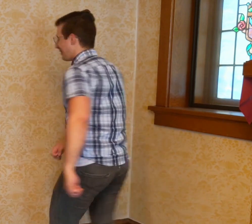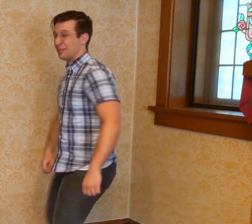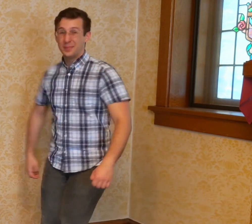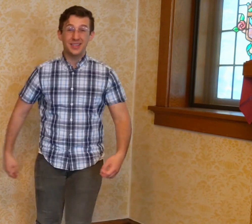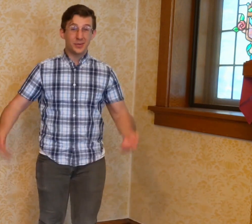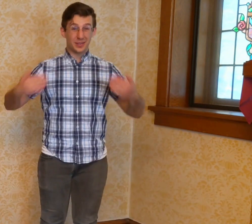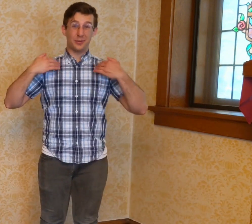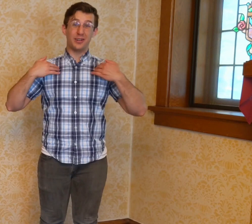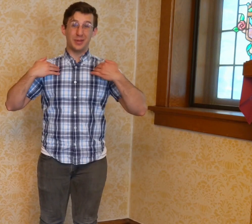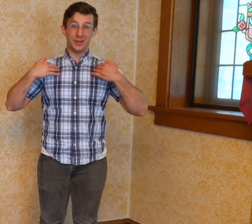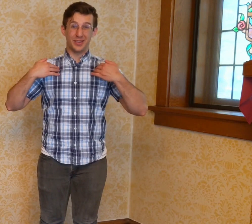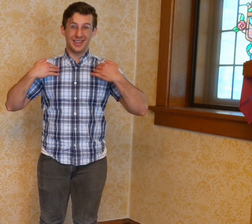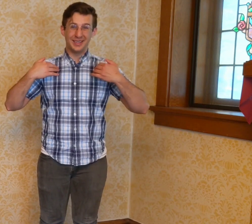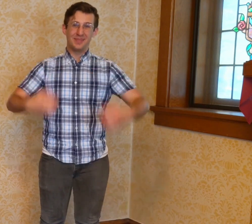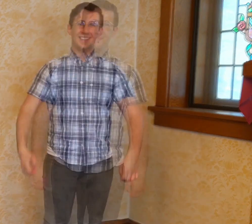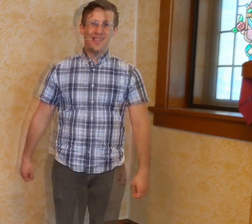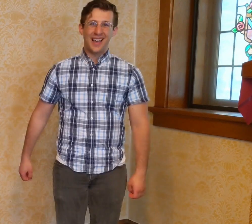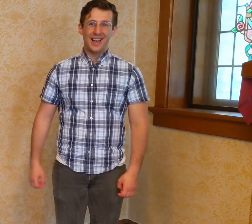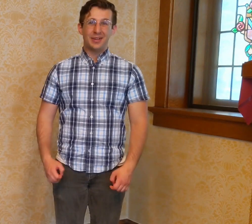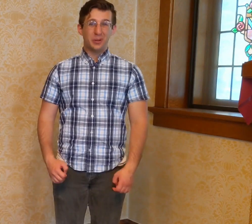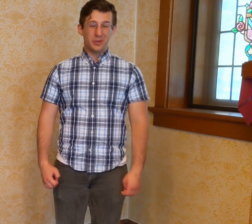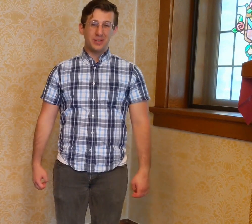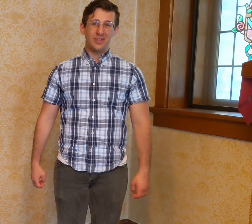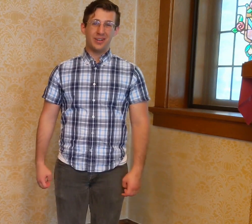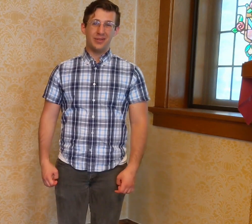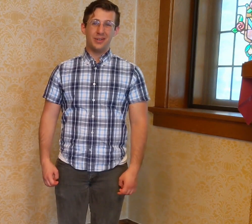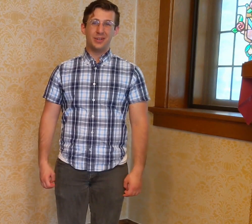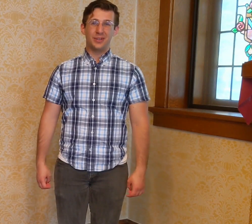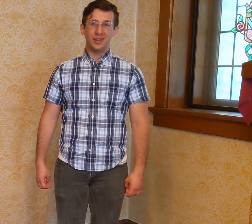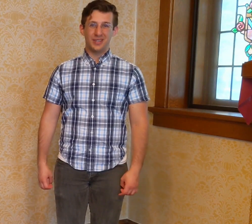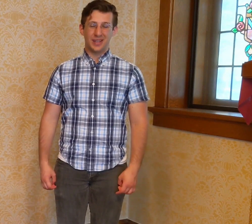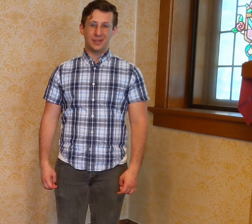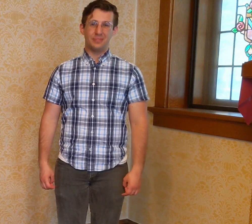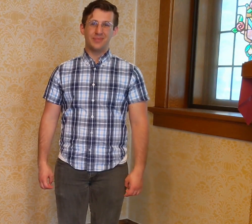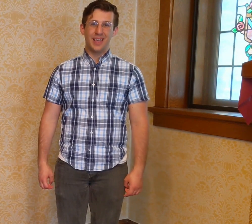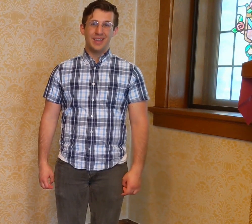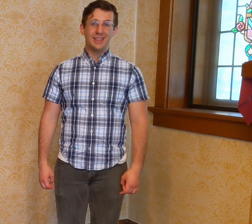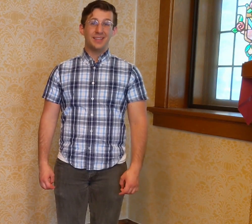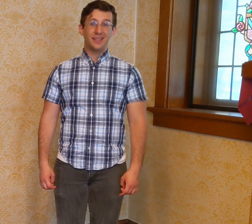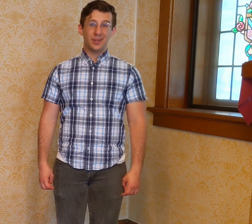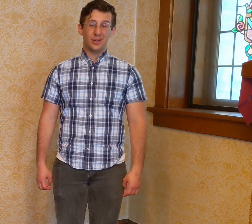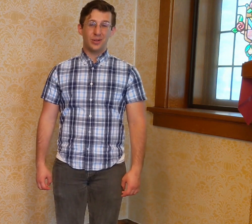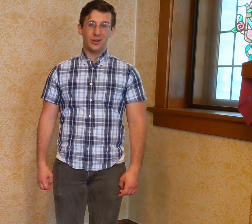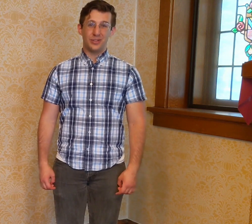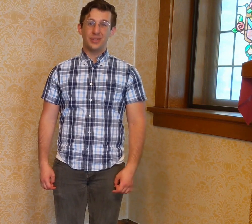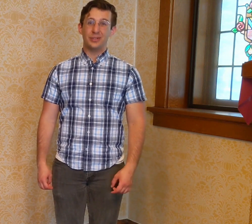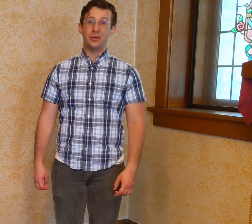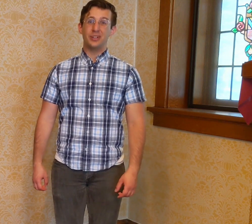But this is what the front of me looks like. I thought it would be fun if we could learn a song together. This is a song called The Lord